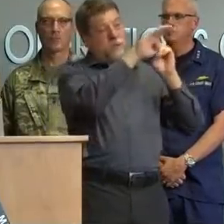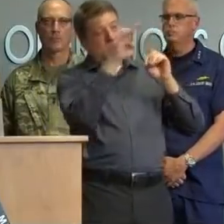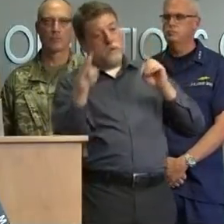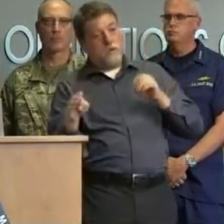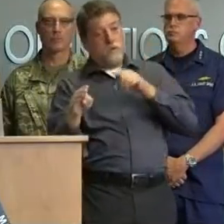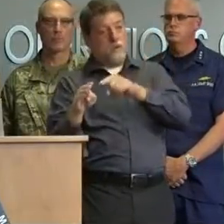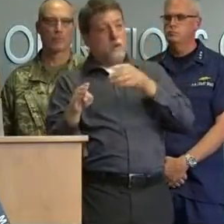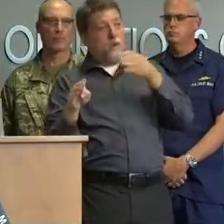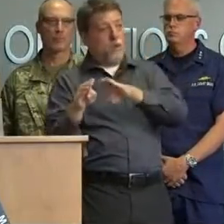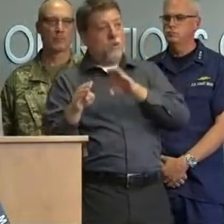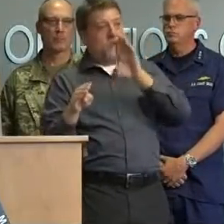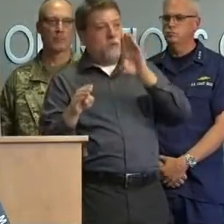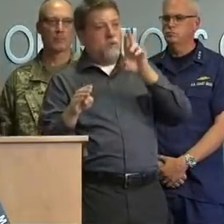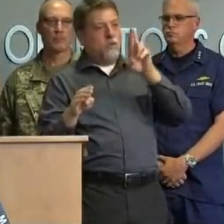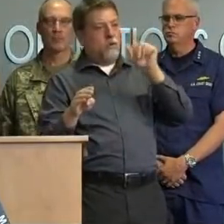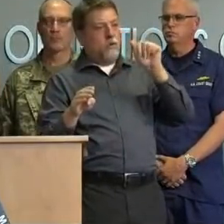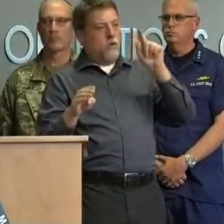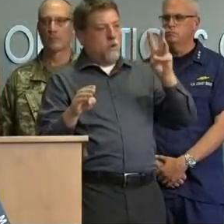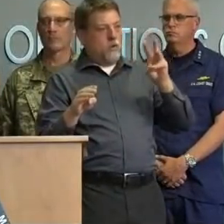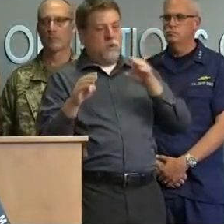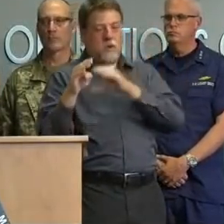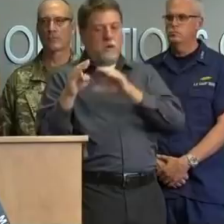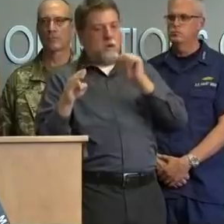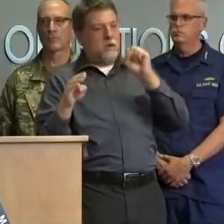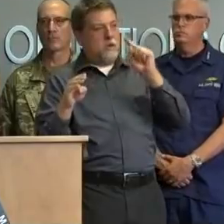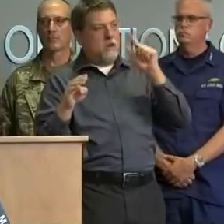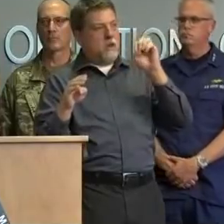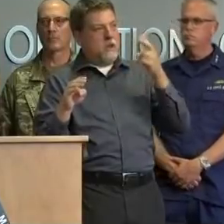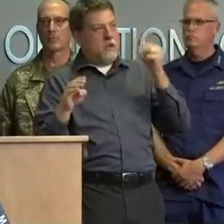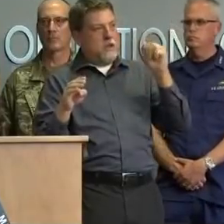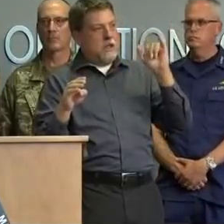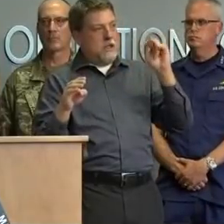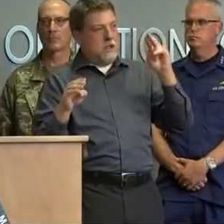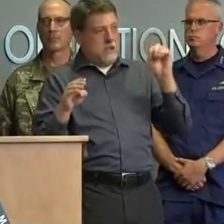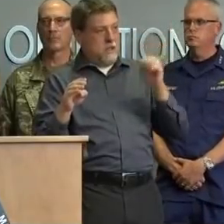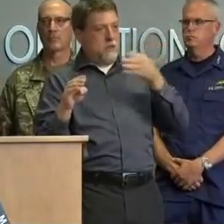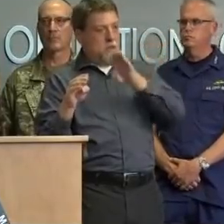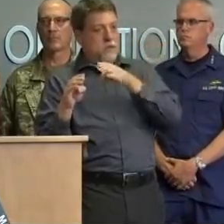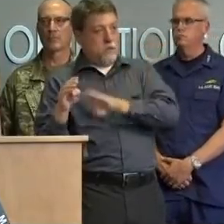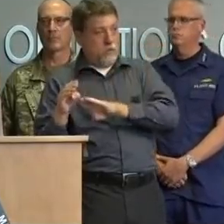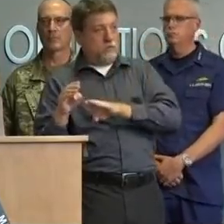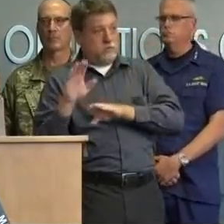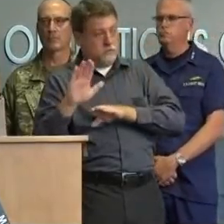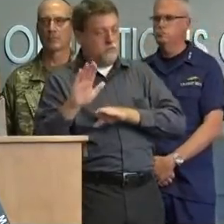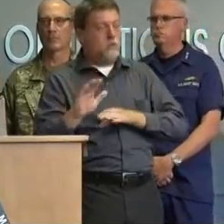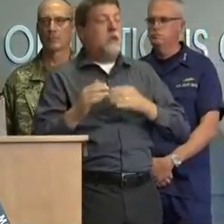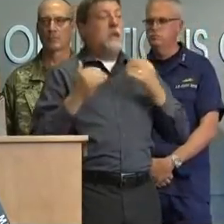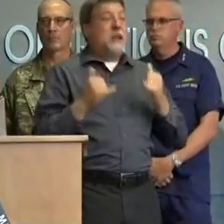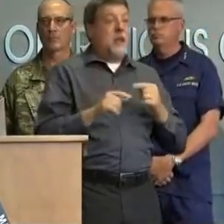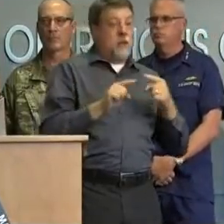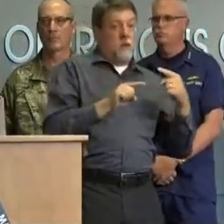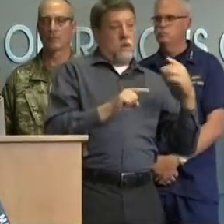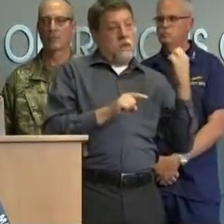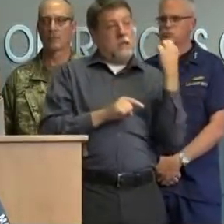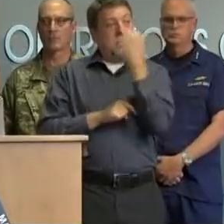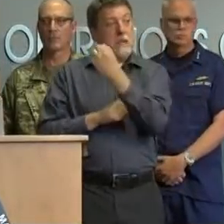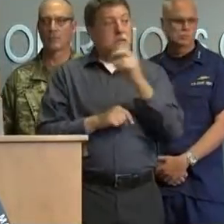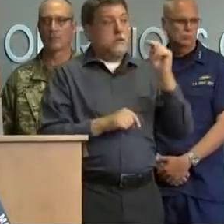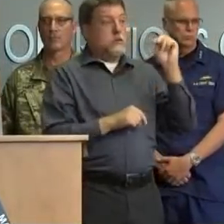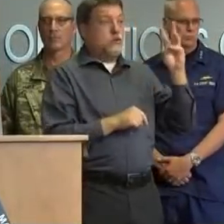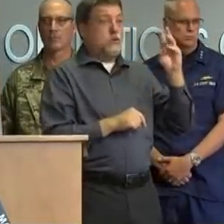castle hayne we have successfully uh opened a route to newburn and moorhead city